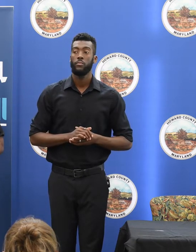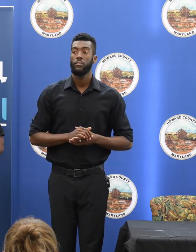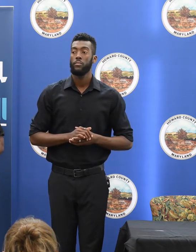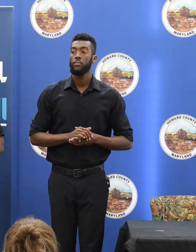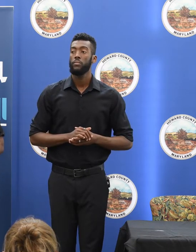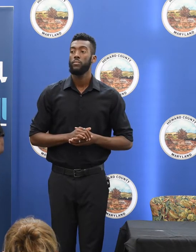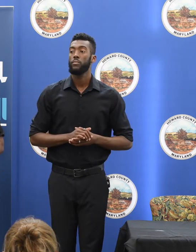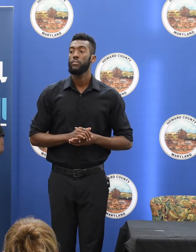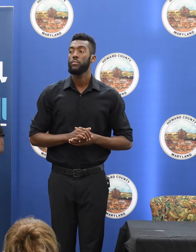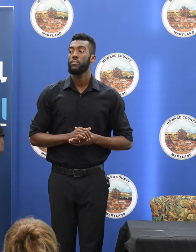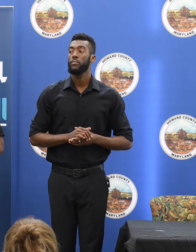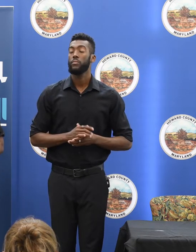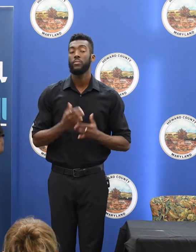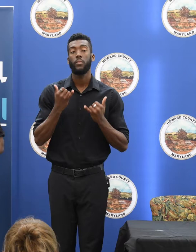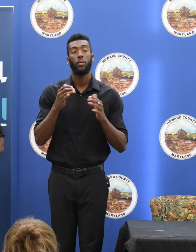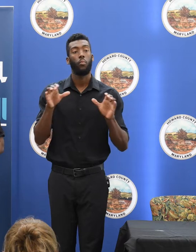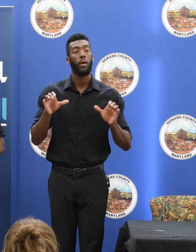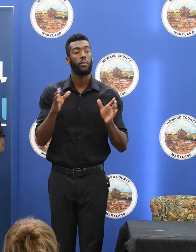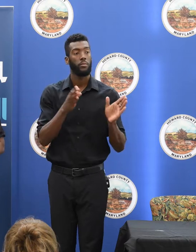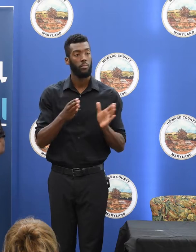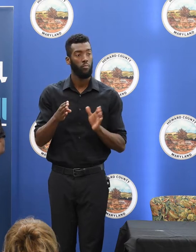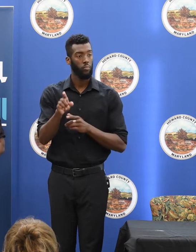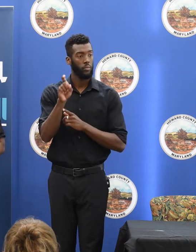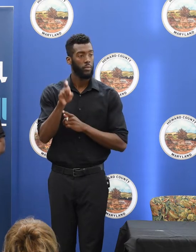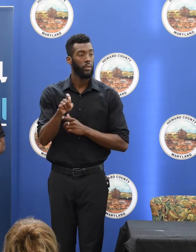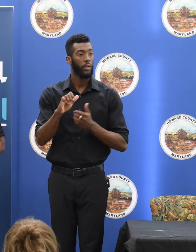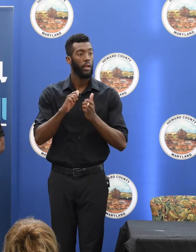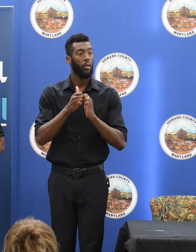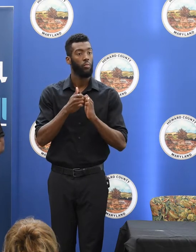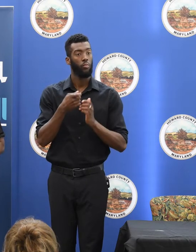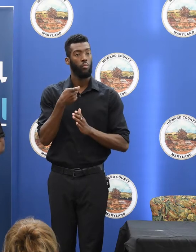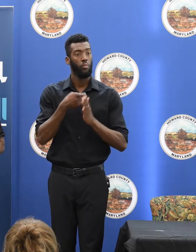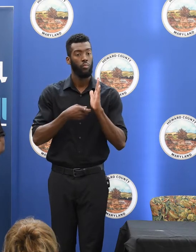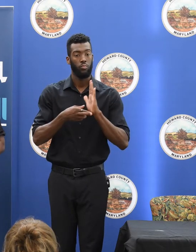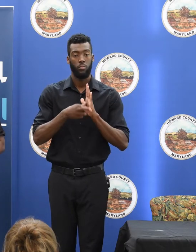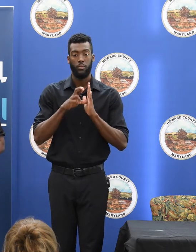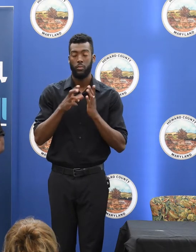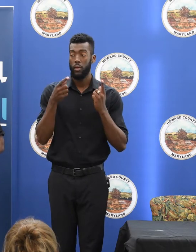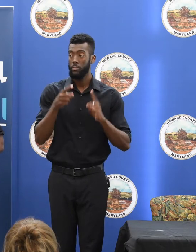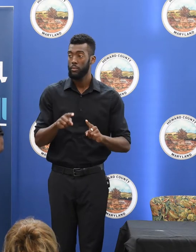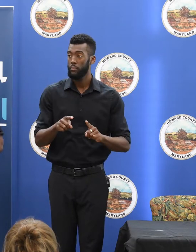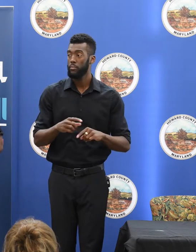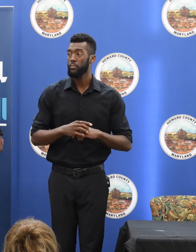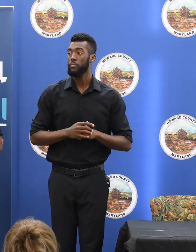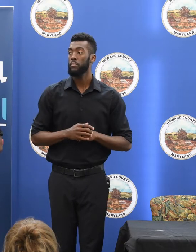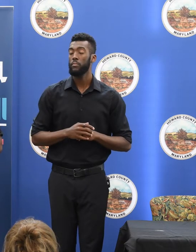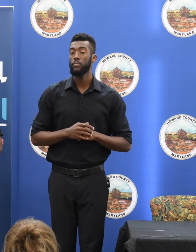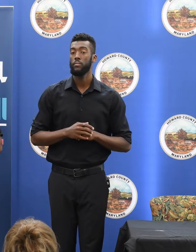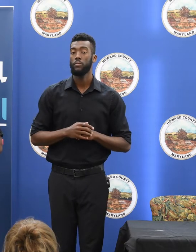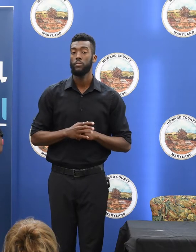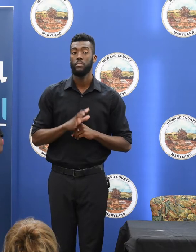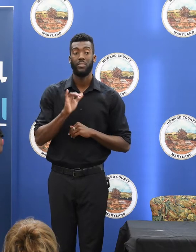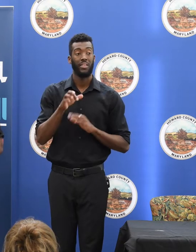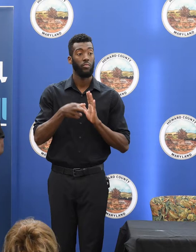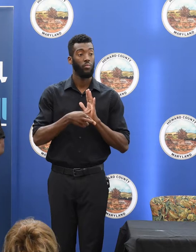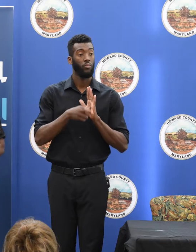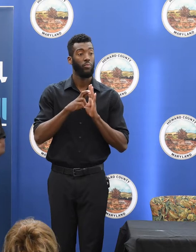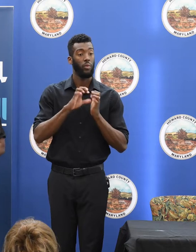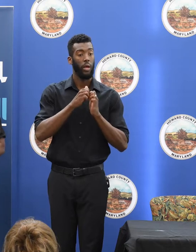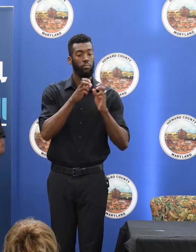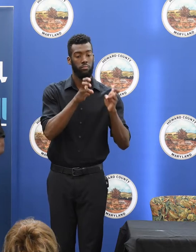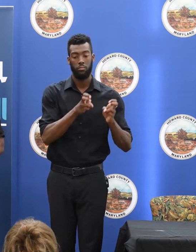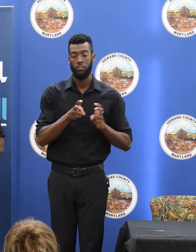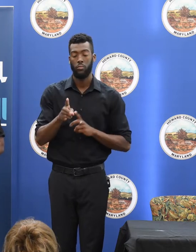But we need an action plan for that. How do the cost reviews happen? How do those feed into potential UPL